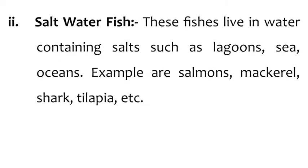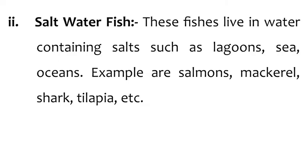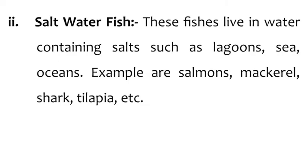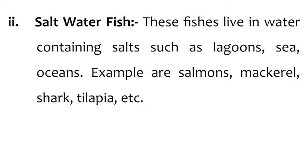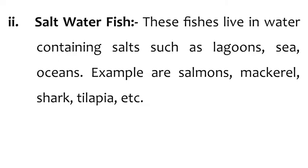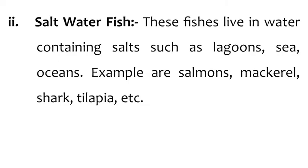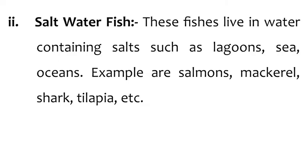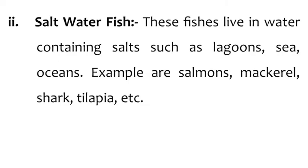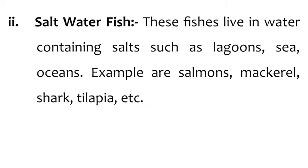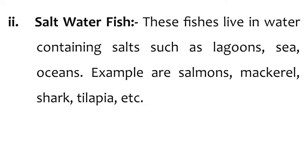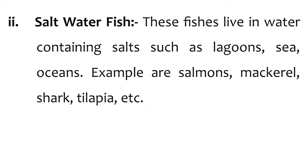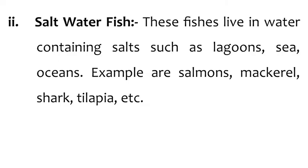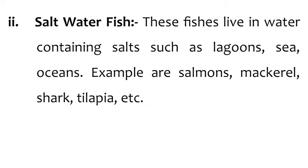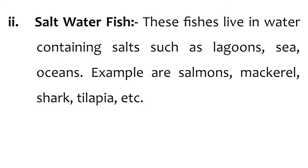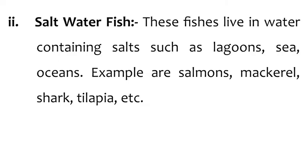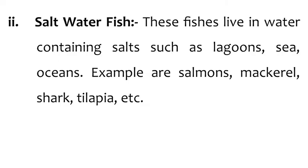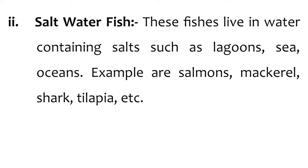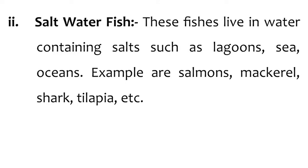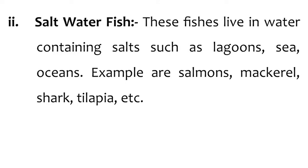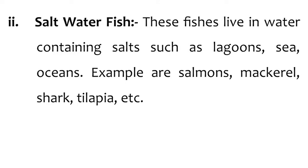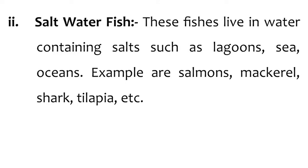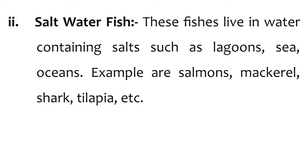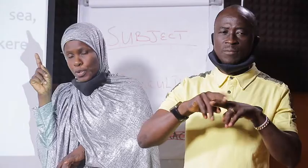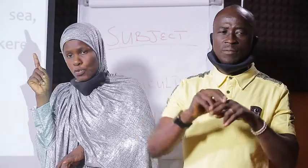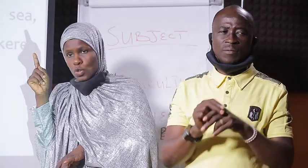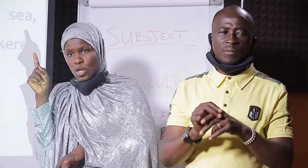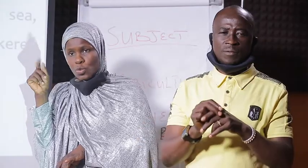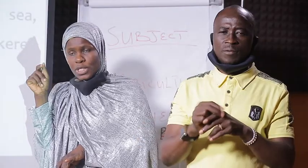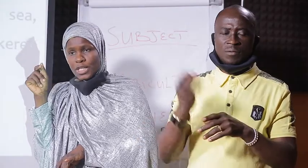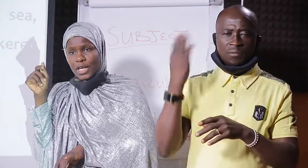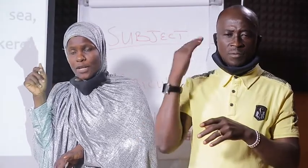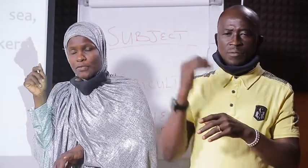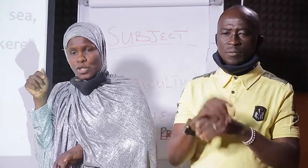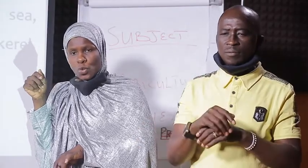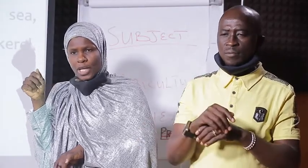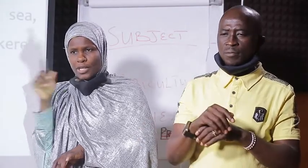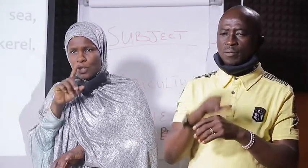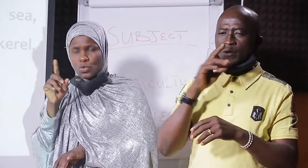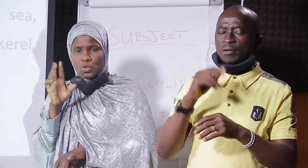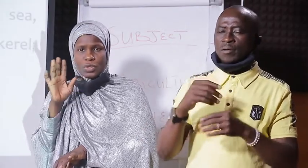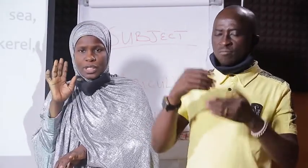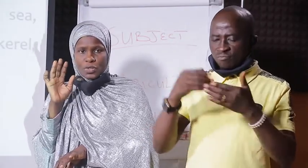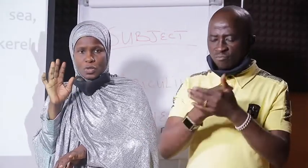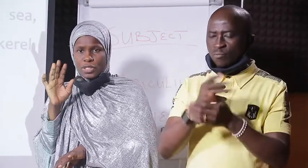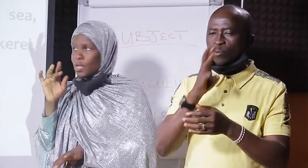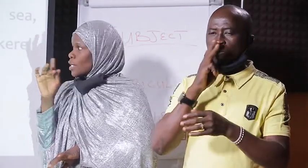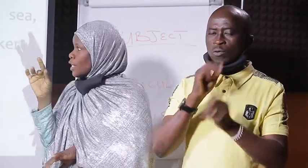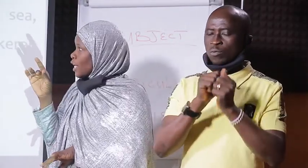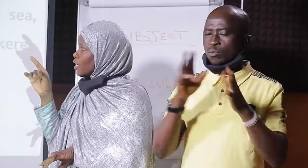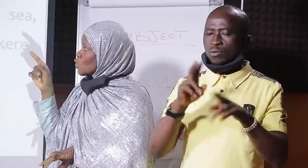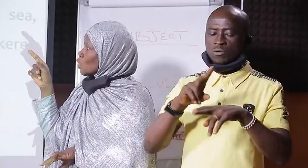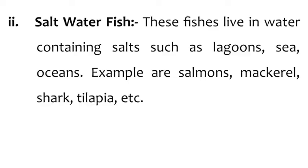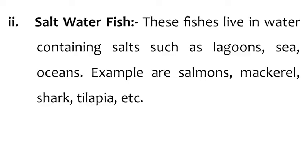These fishes live in water containing salt. The previous one, said they are fresh water. They do not contain salt.